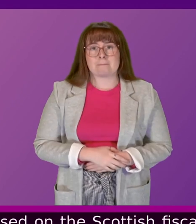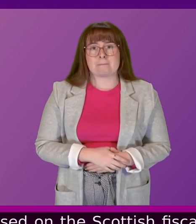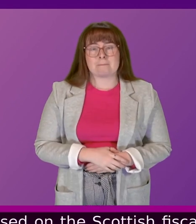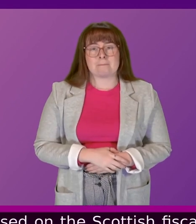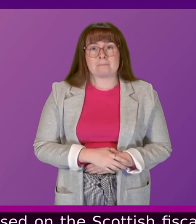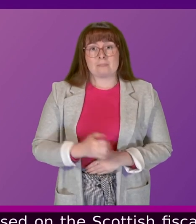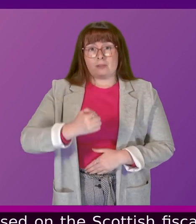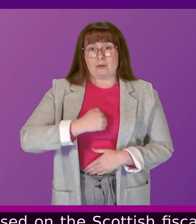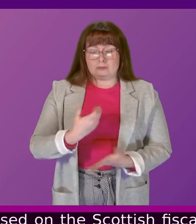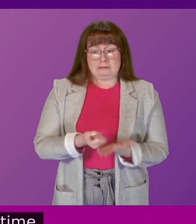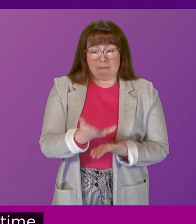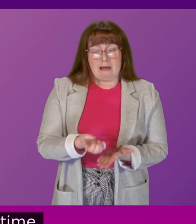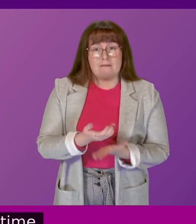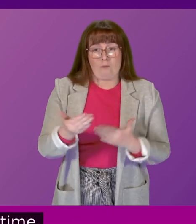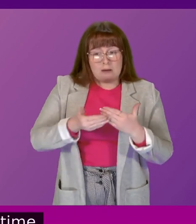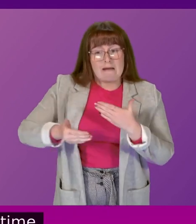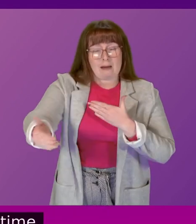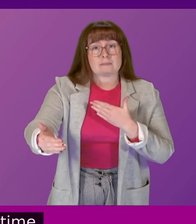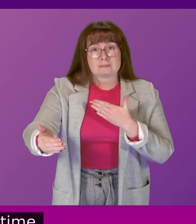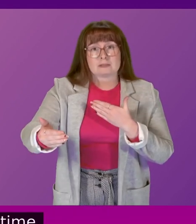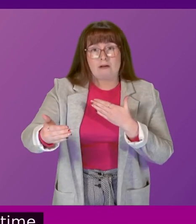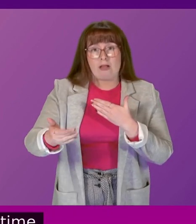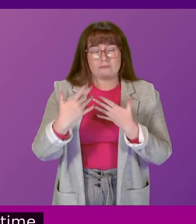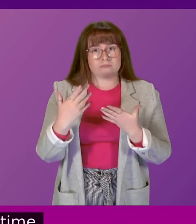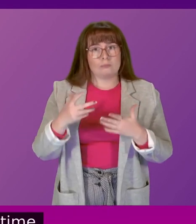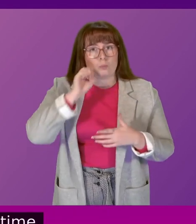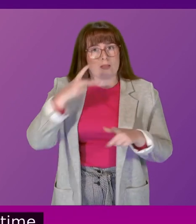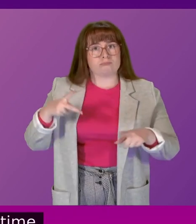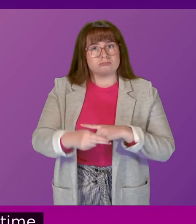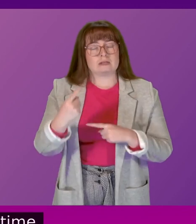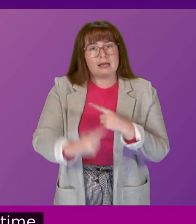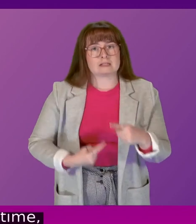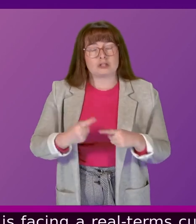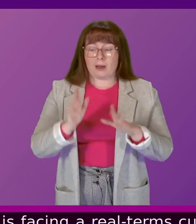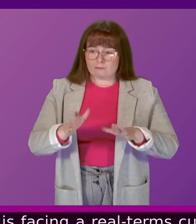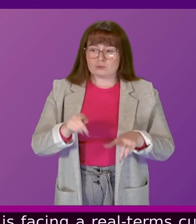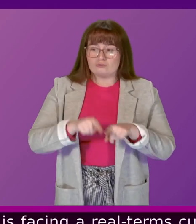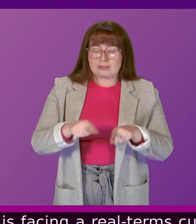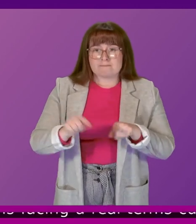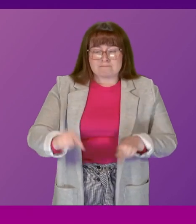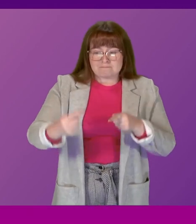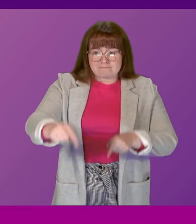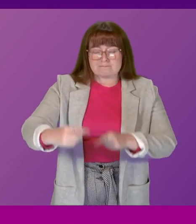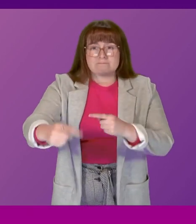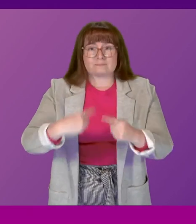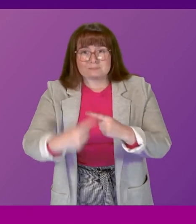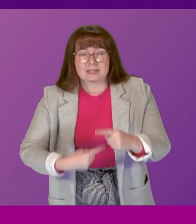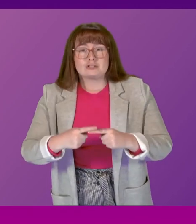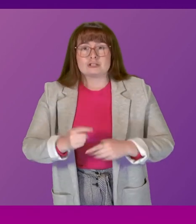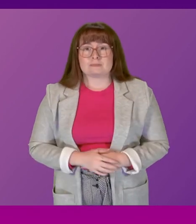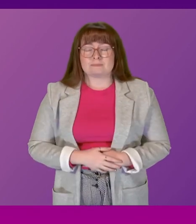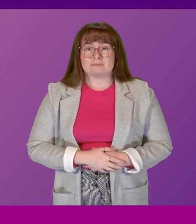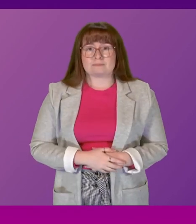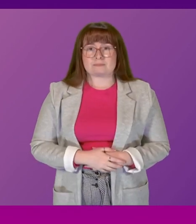projects is facing a real terms cut next year. We must meet these challenges in the 2024-25 budget.